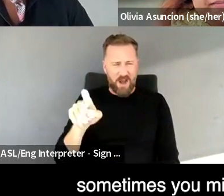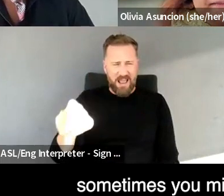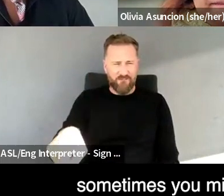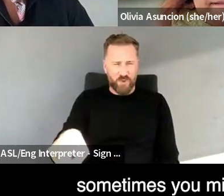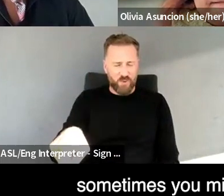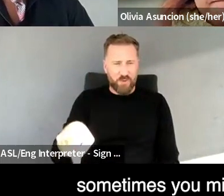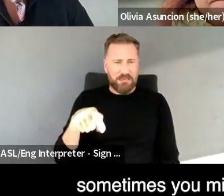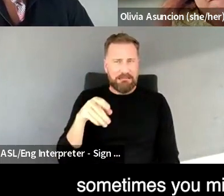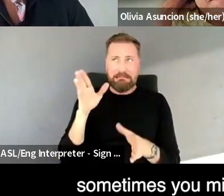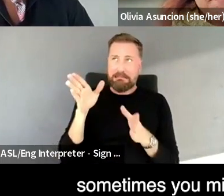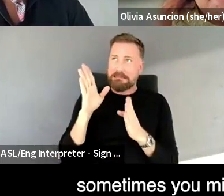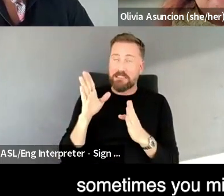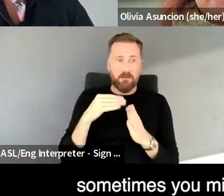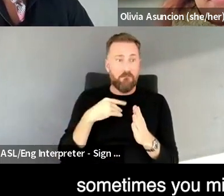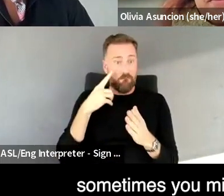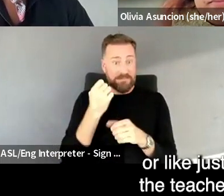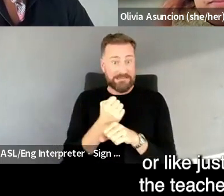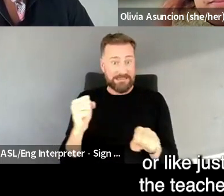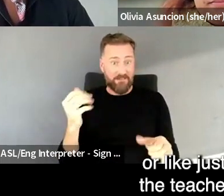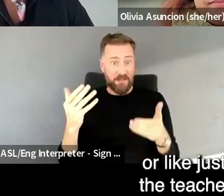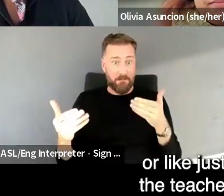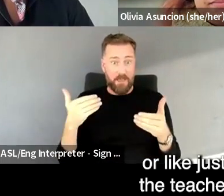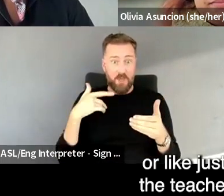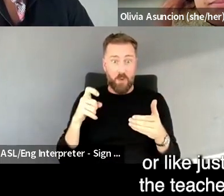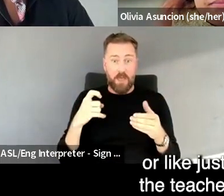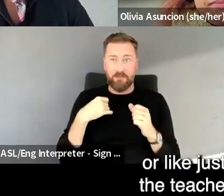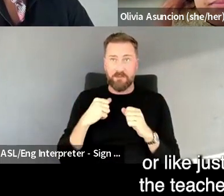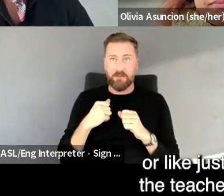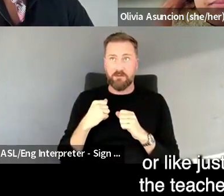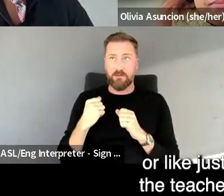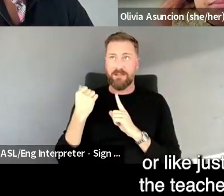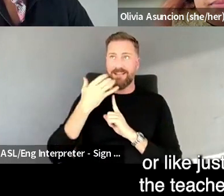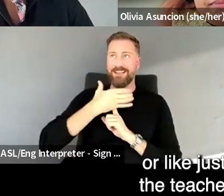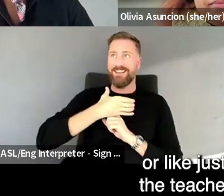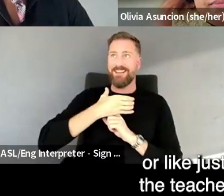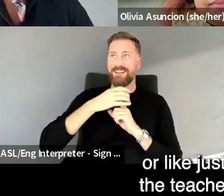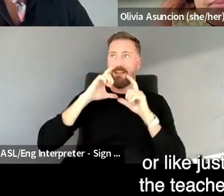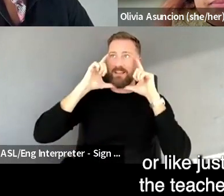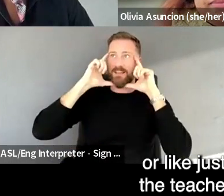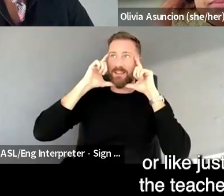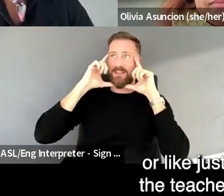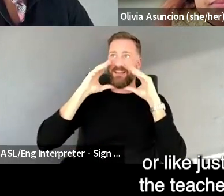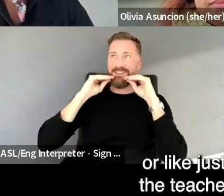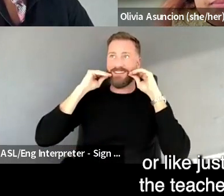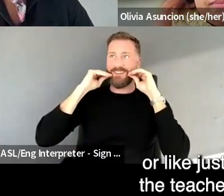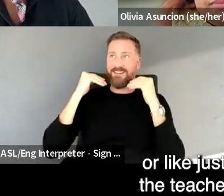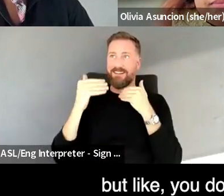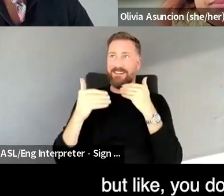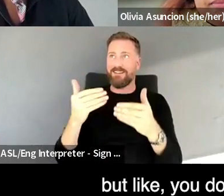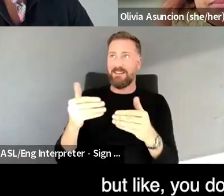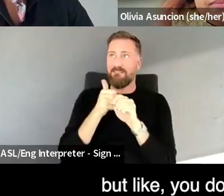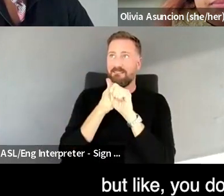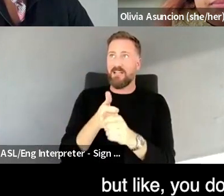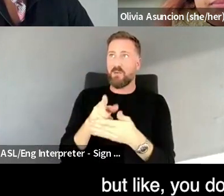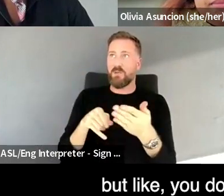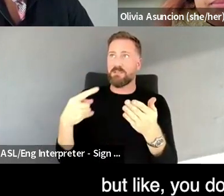you might have to like mask or like, just go with what the teachers are